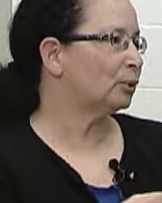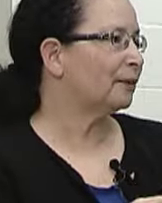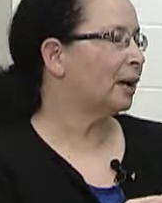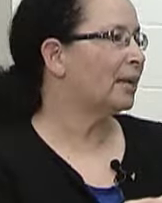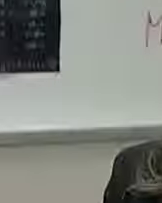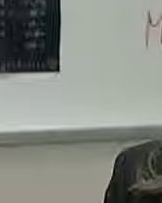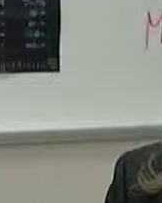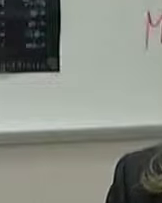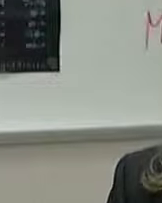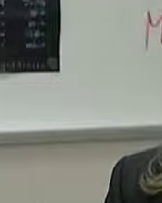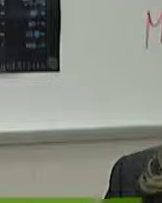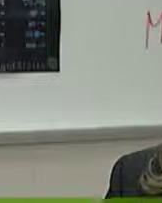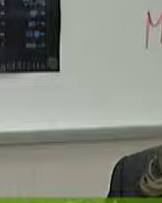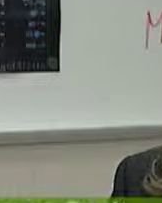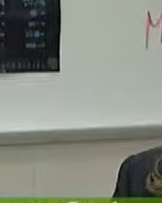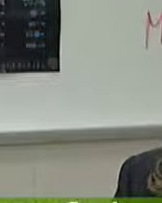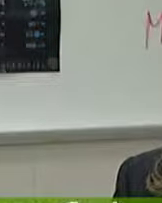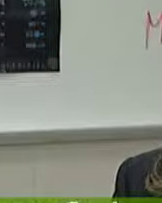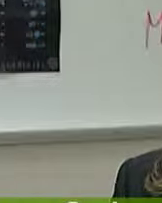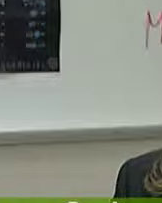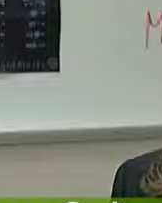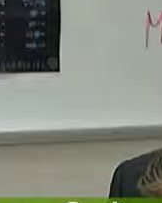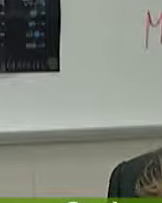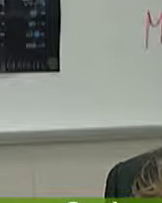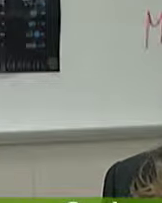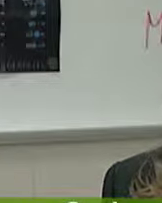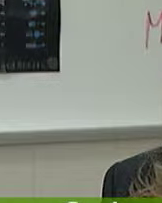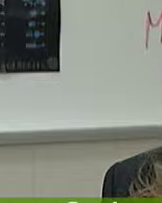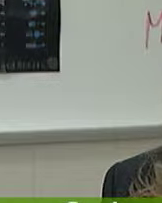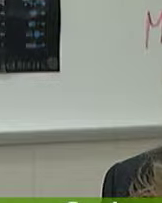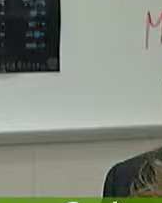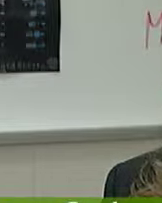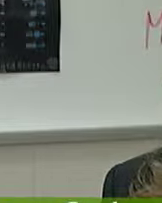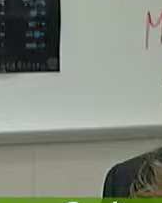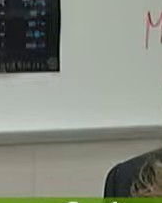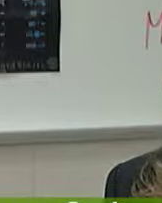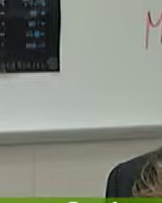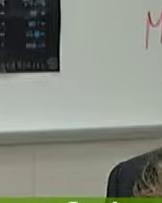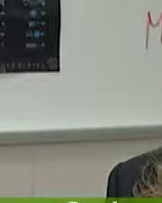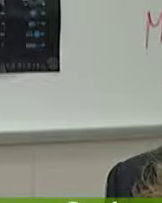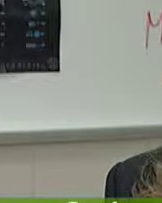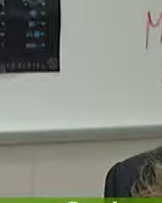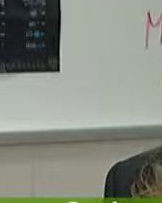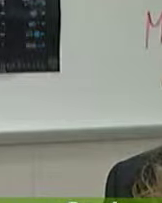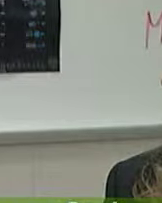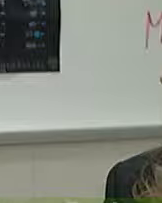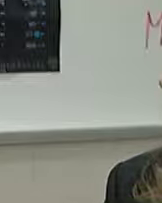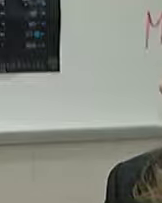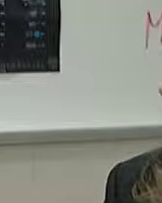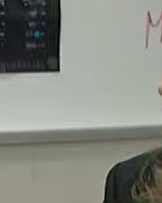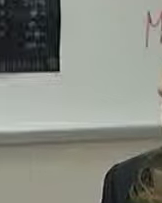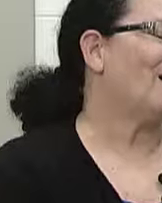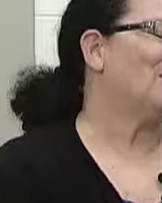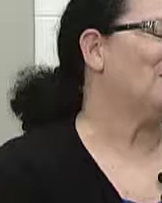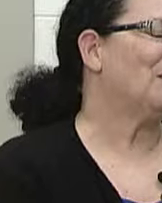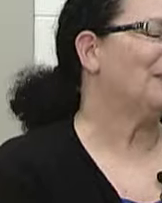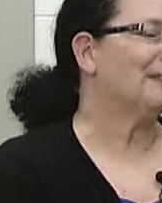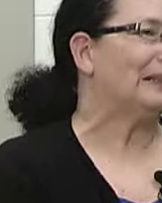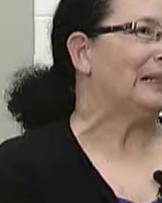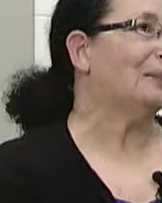U of M. And what would you say are some of the benefits for a student to take a foreign language? Well, in